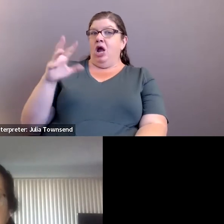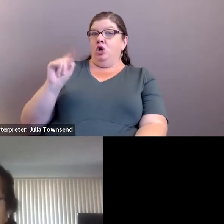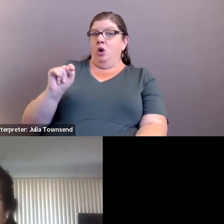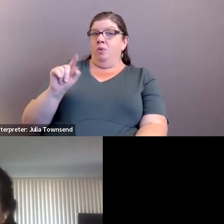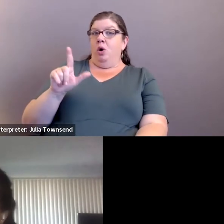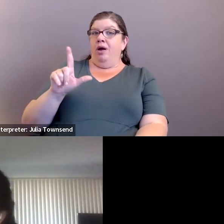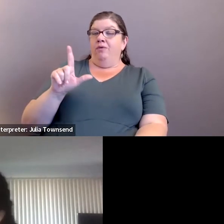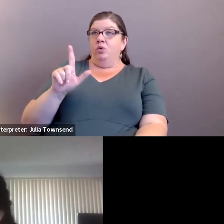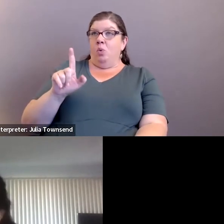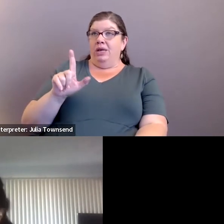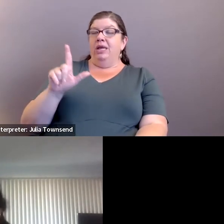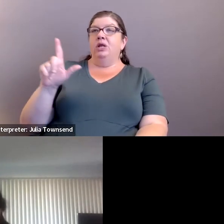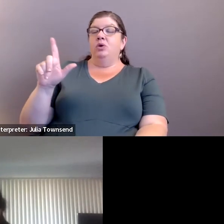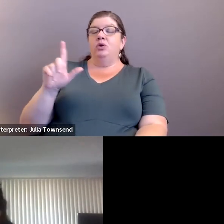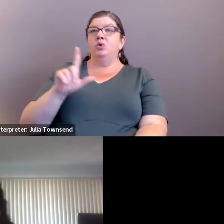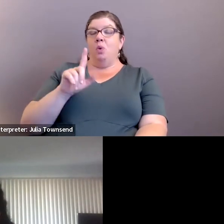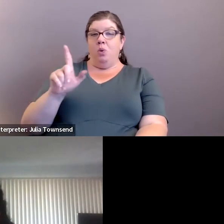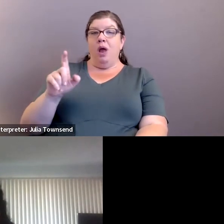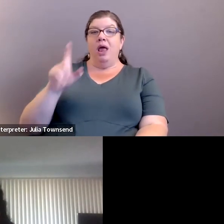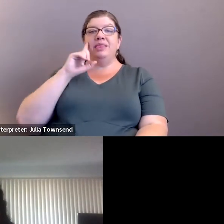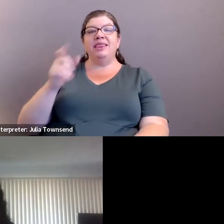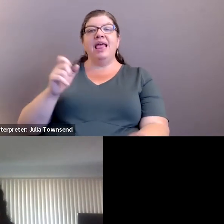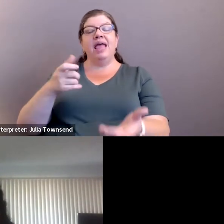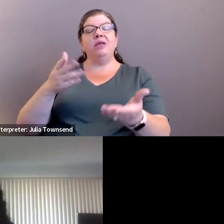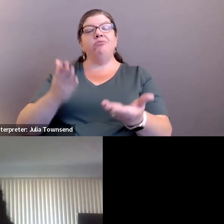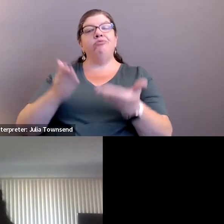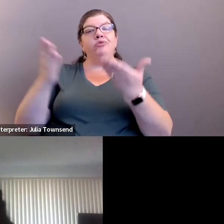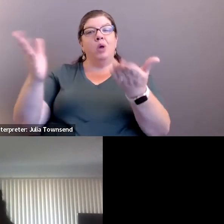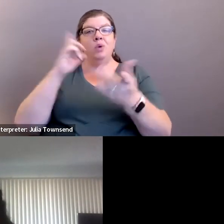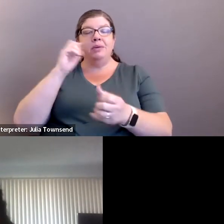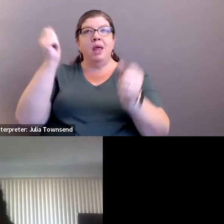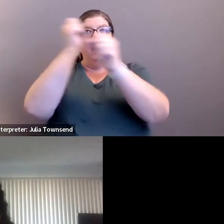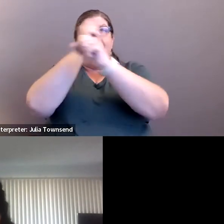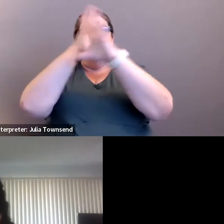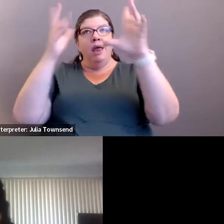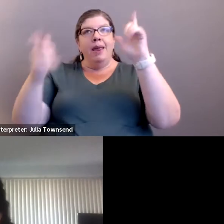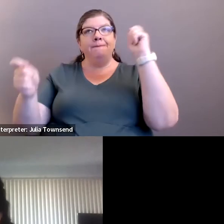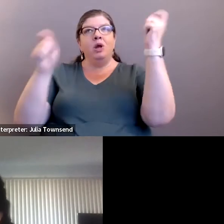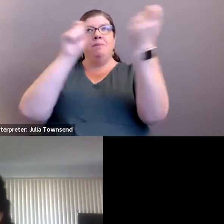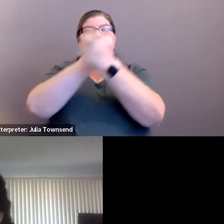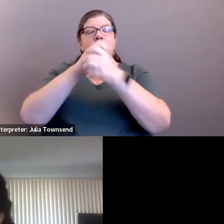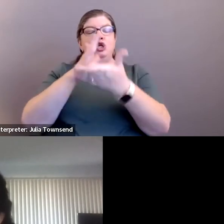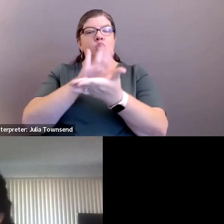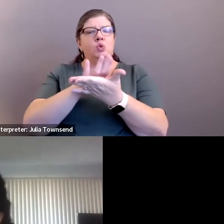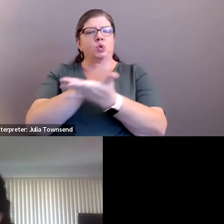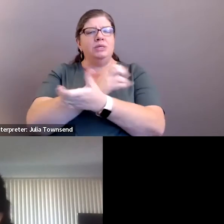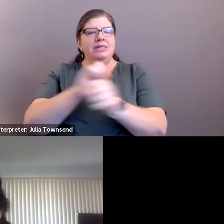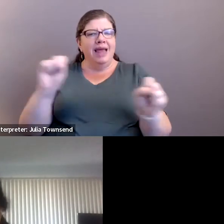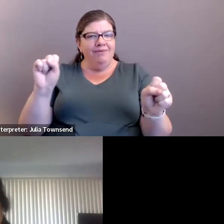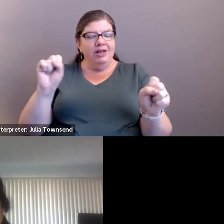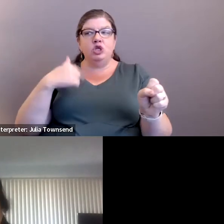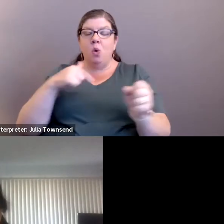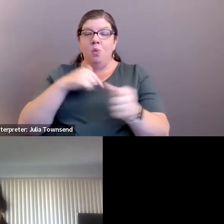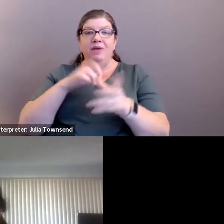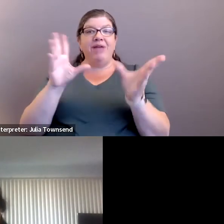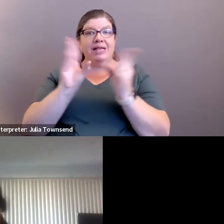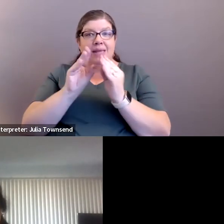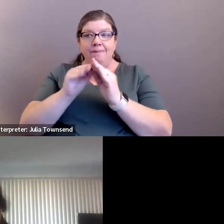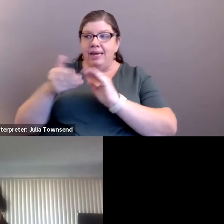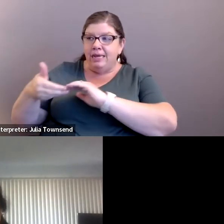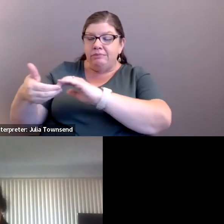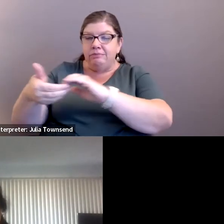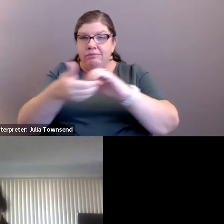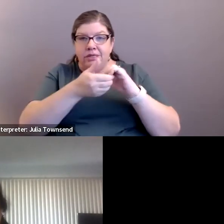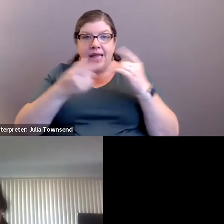2021. The board directed that the district go back and reimagine what school safety was. There has been some collaborative meetings that have happened